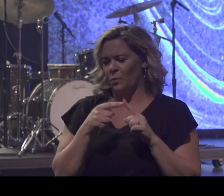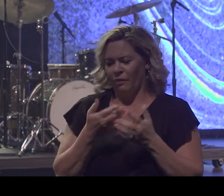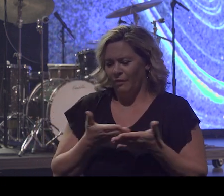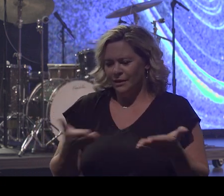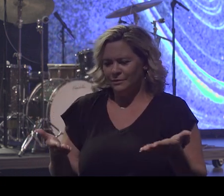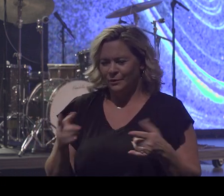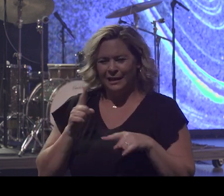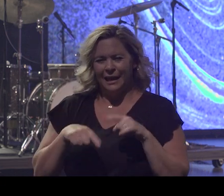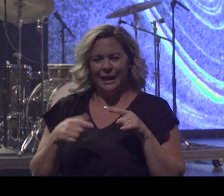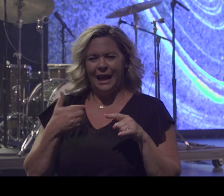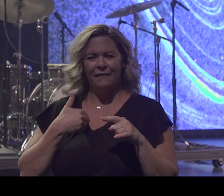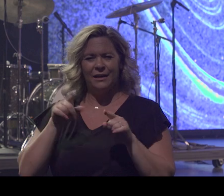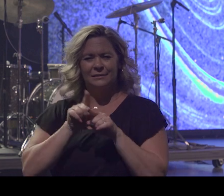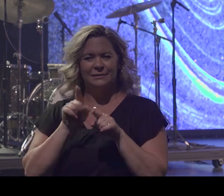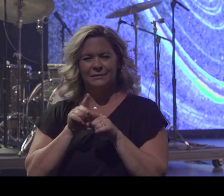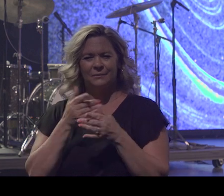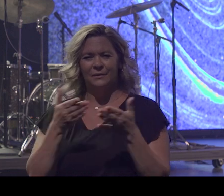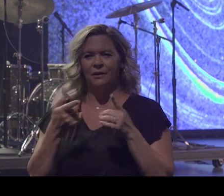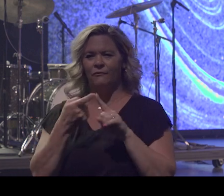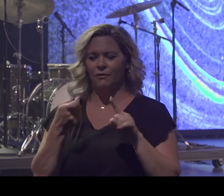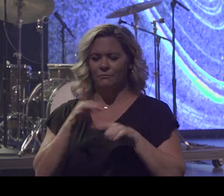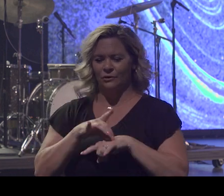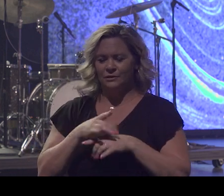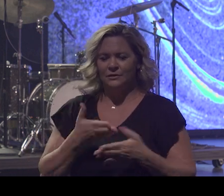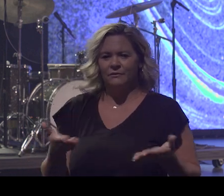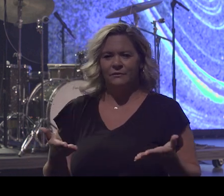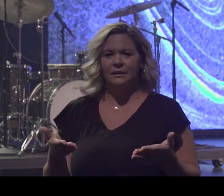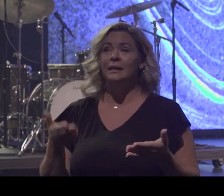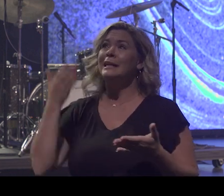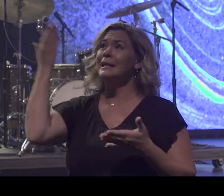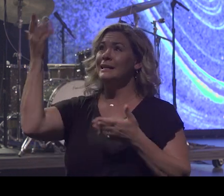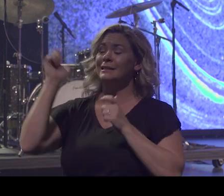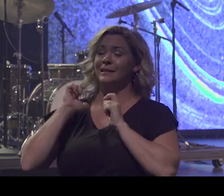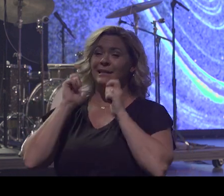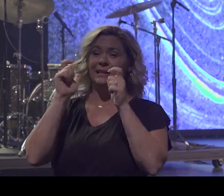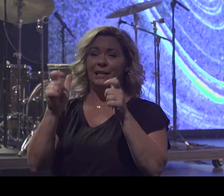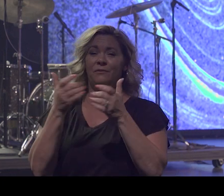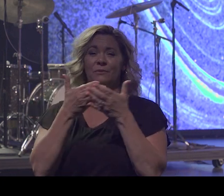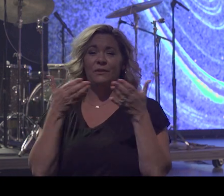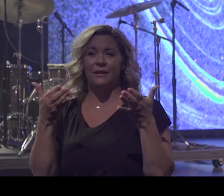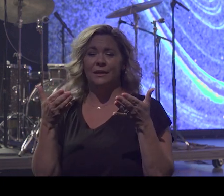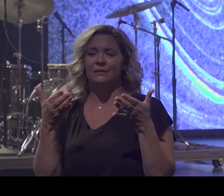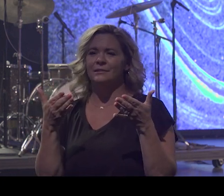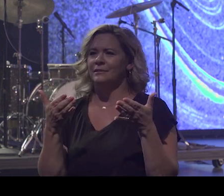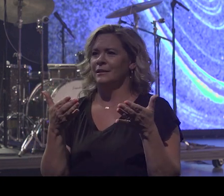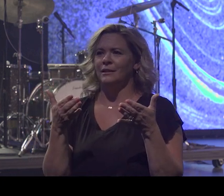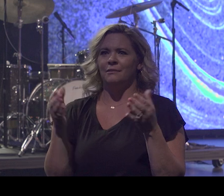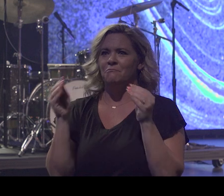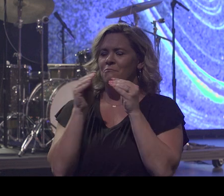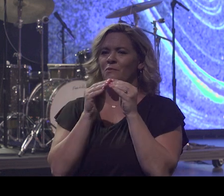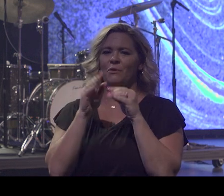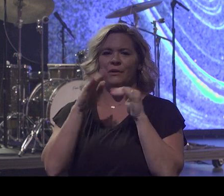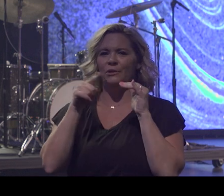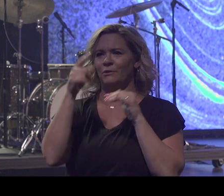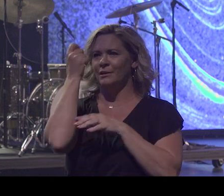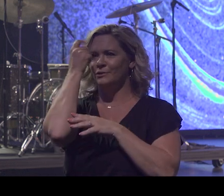He's talking about, I'm going to give you something that you don't even know about. It's going to blow your mind what he's going to give you.